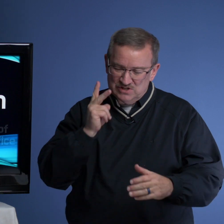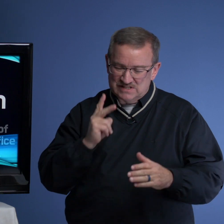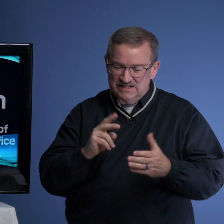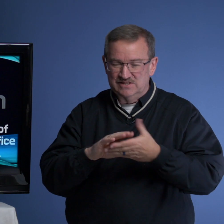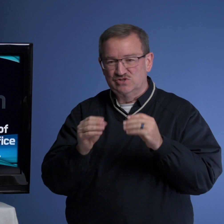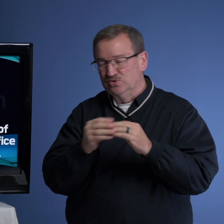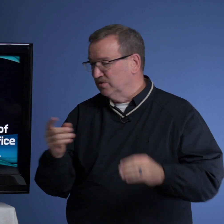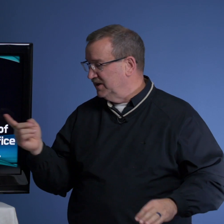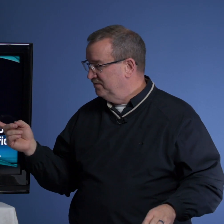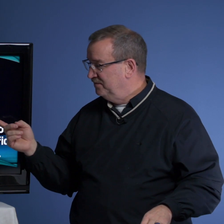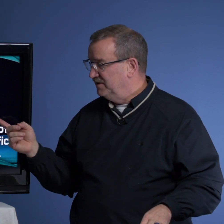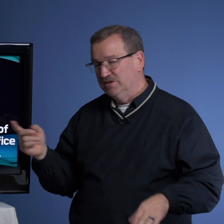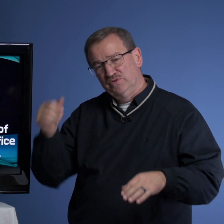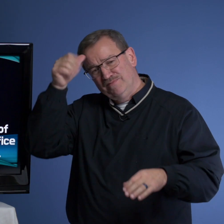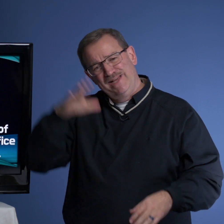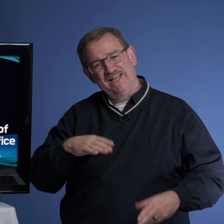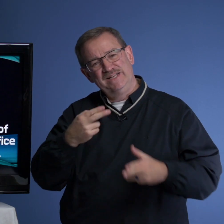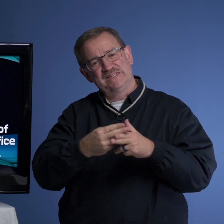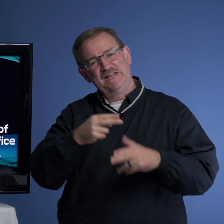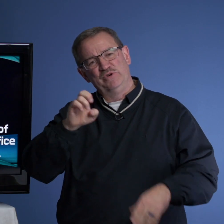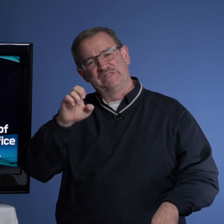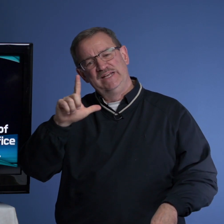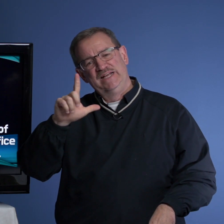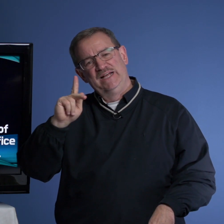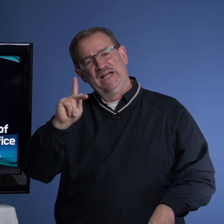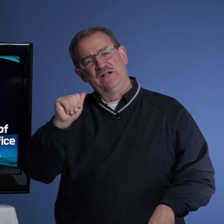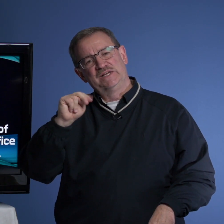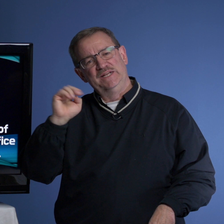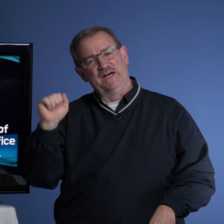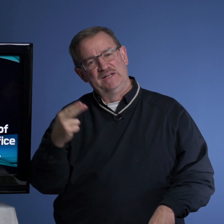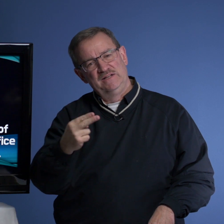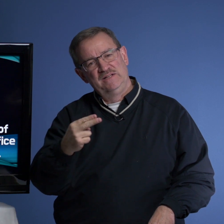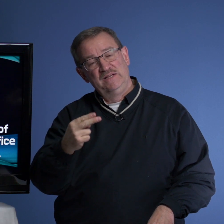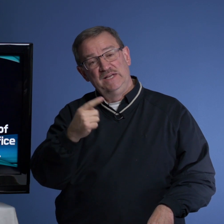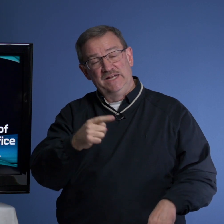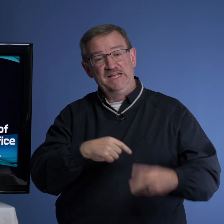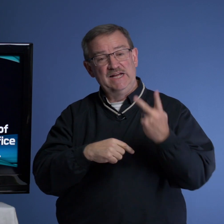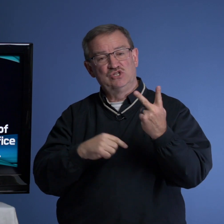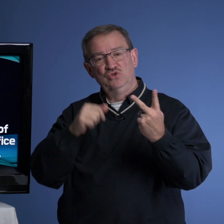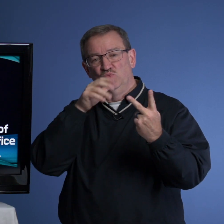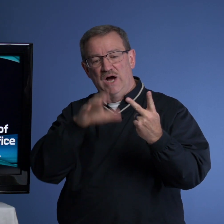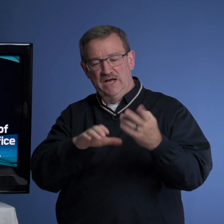you to see the story. There was a man, his name was Elkanah. And he had two wives.